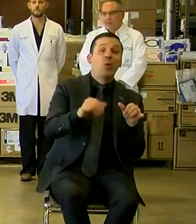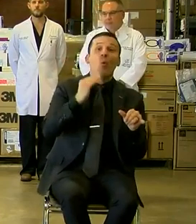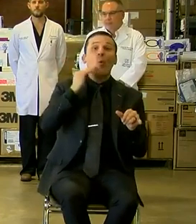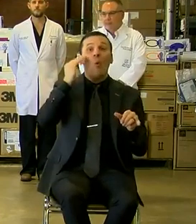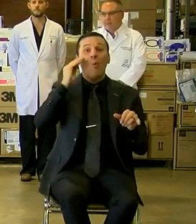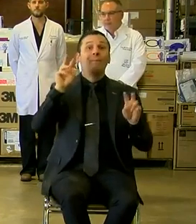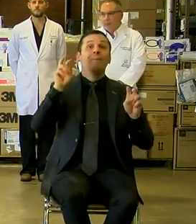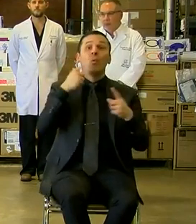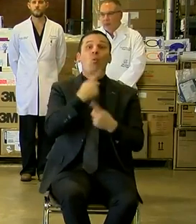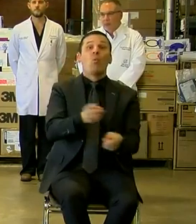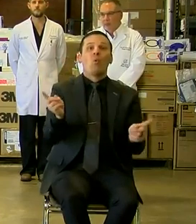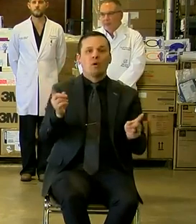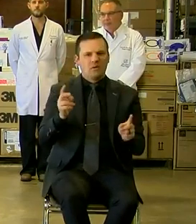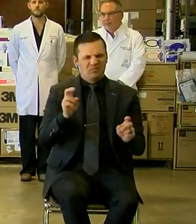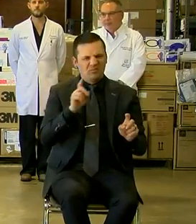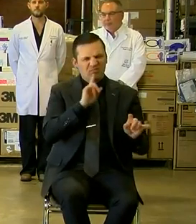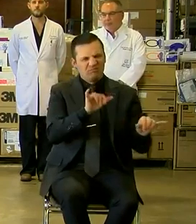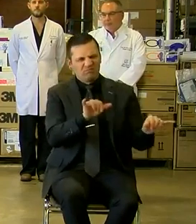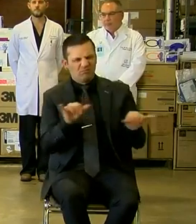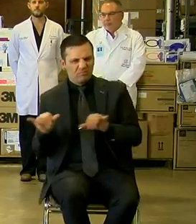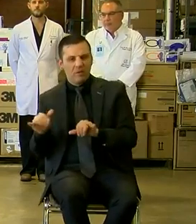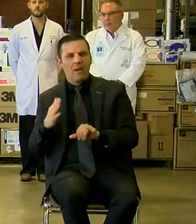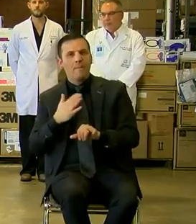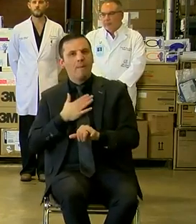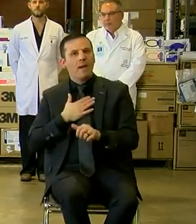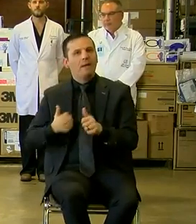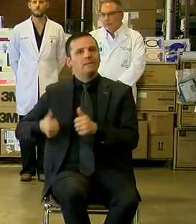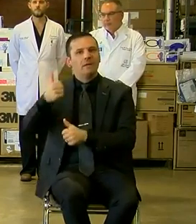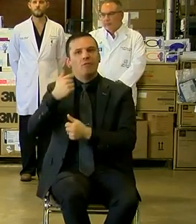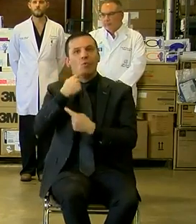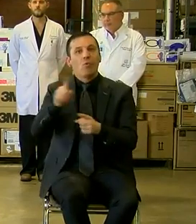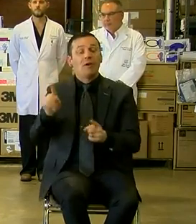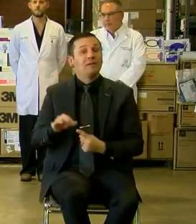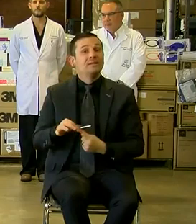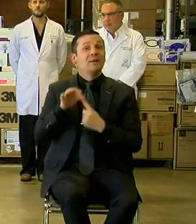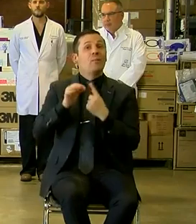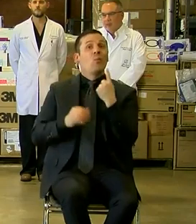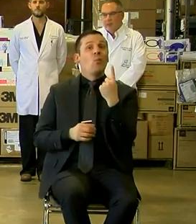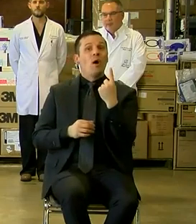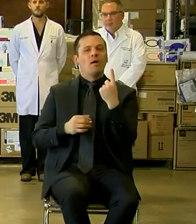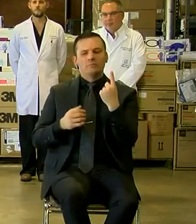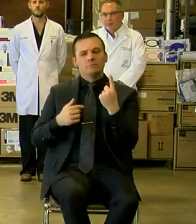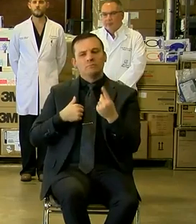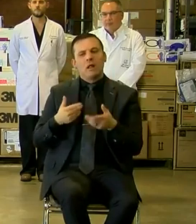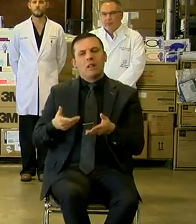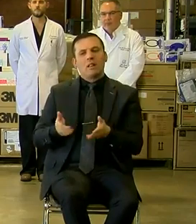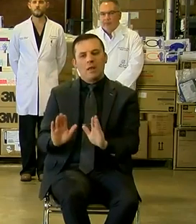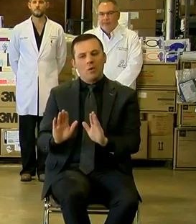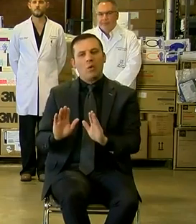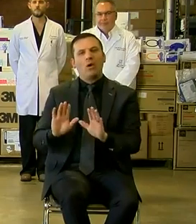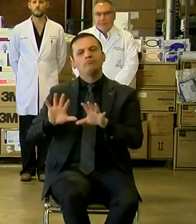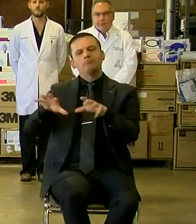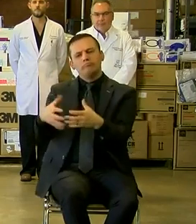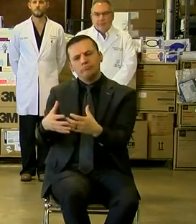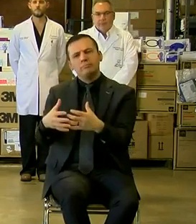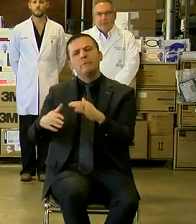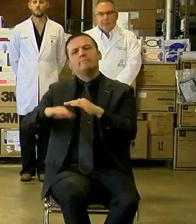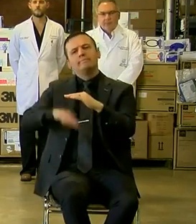fairly consistent with my executive order, with one exception. My executive order allows people to gather in groups of no more than 10.